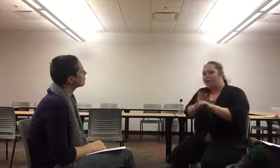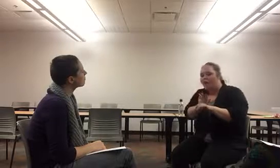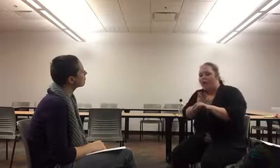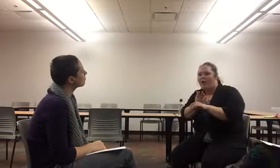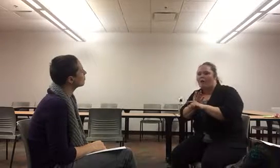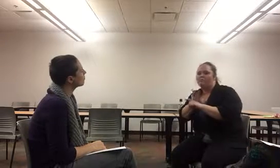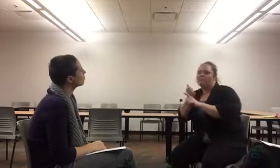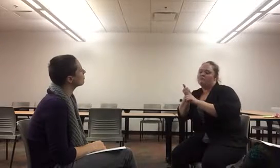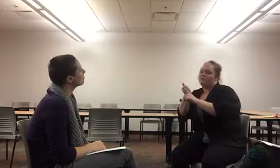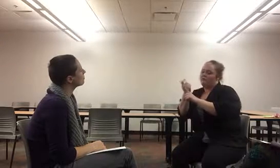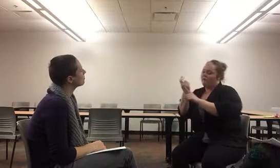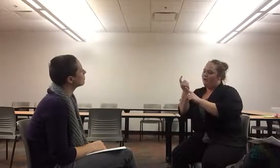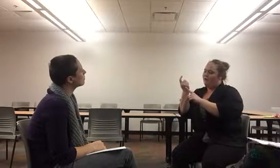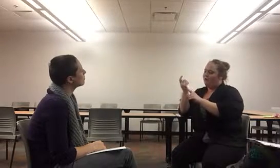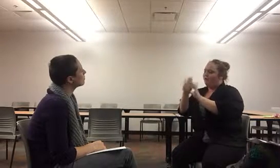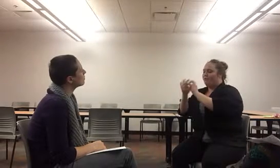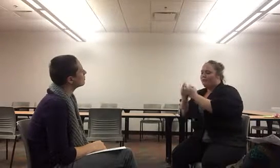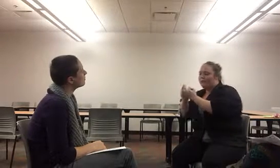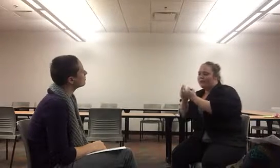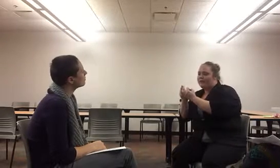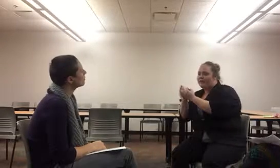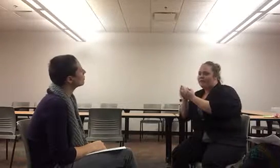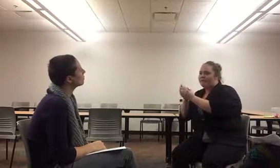outside of work. How's that sound? How's sound?